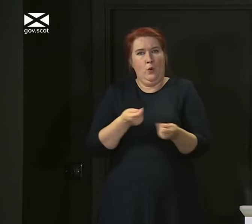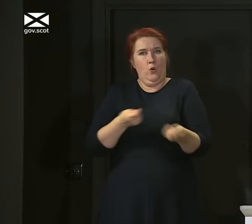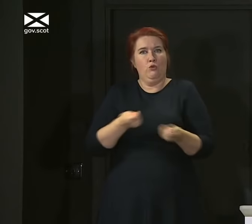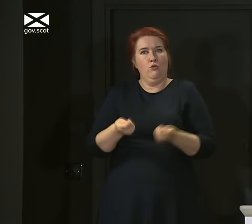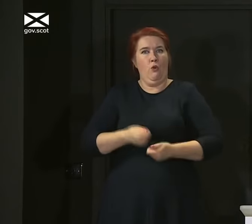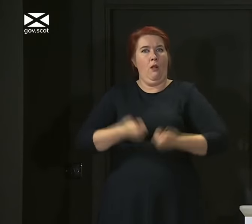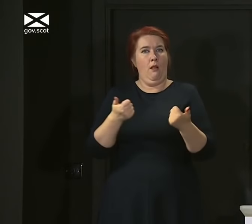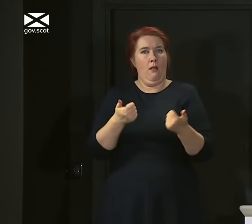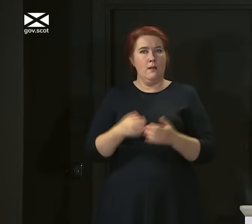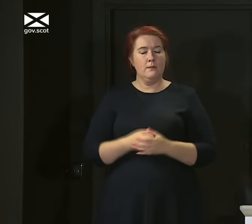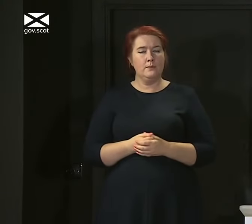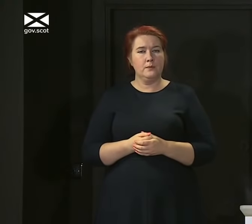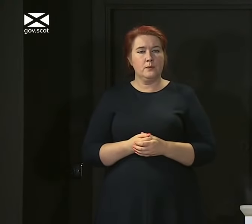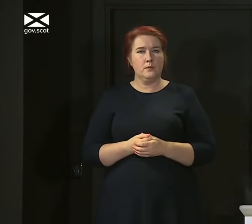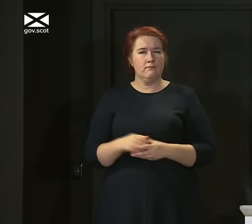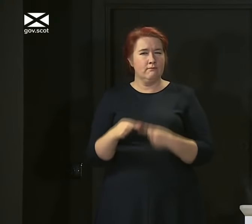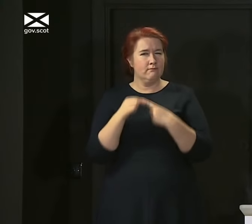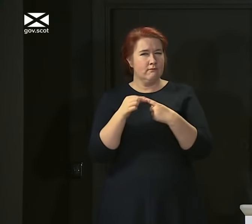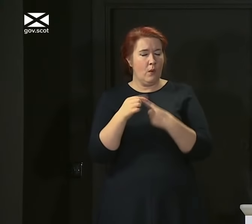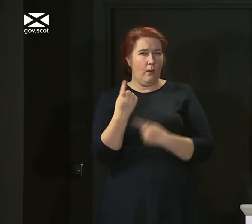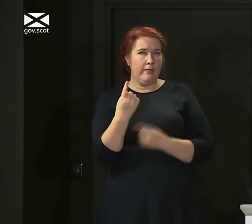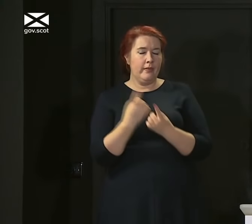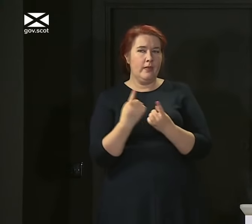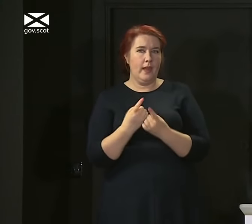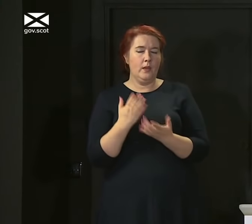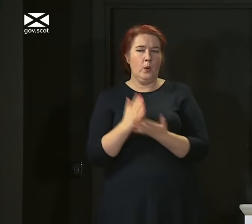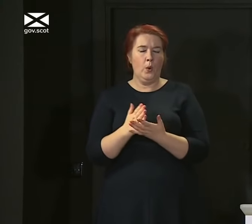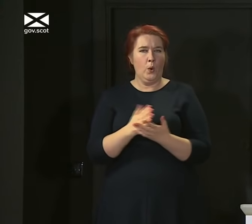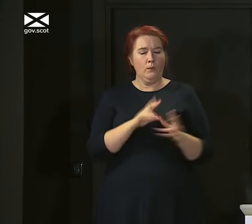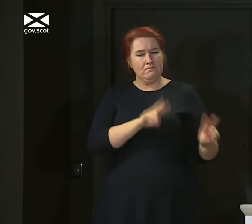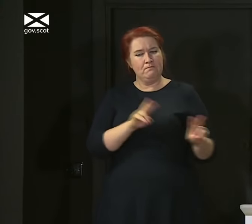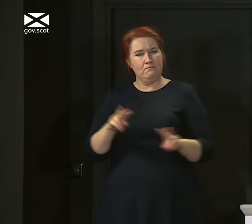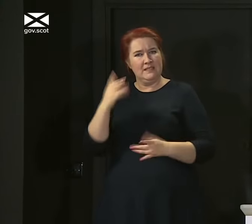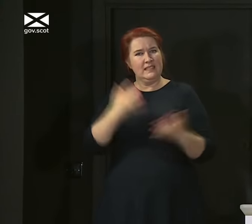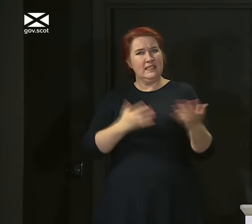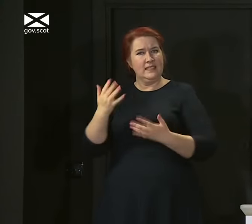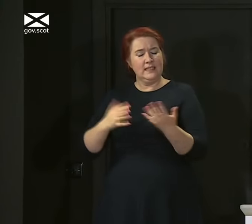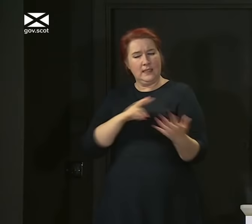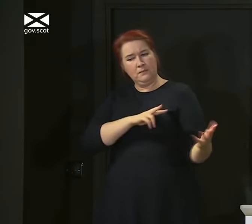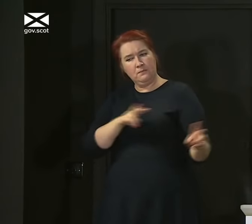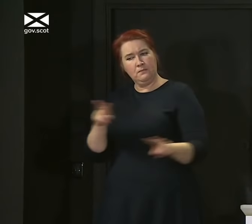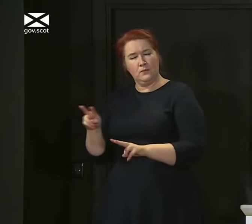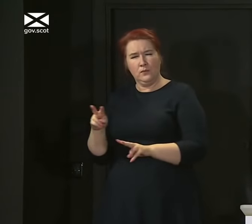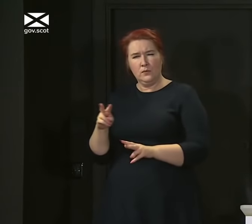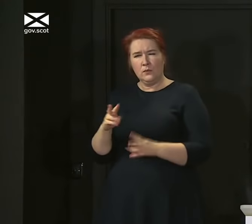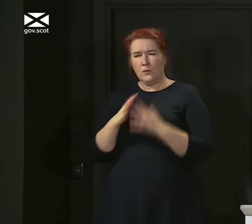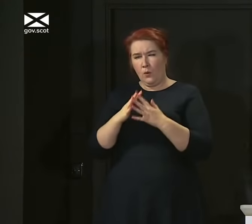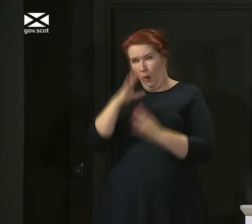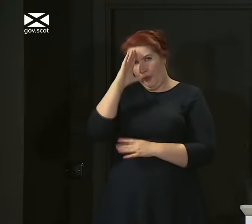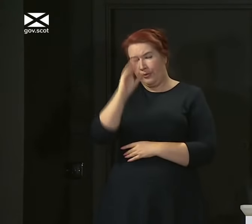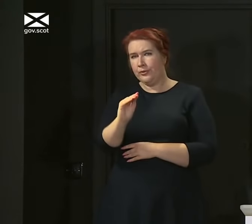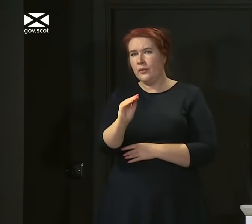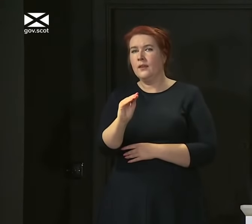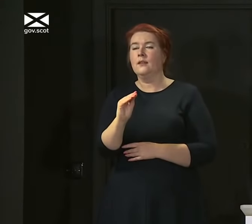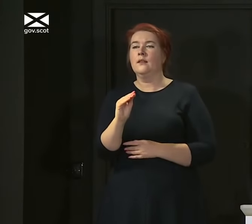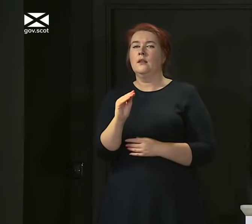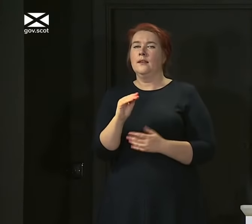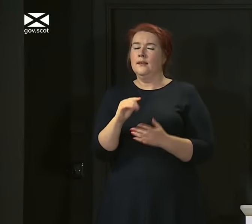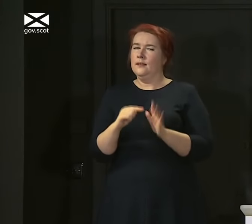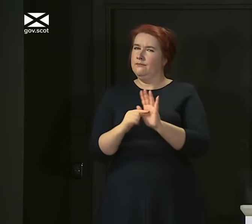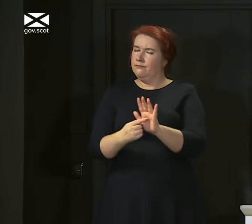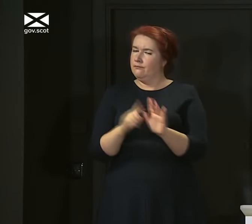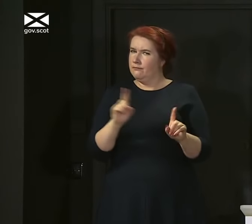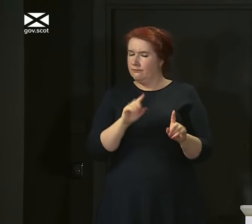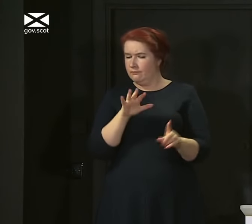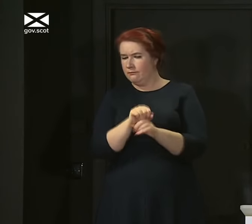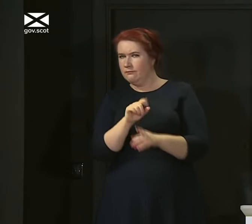One particular thing, which is striking from data we've seen in recent days, I want to draw particularly to your attention,